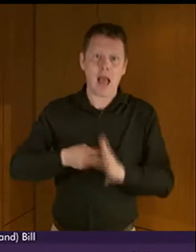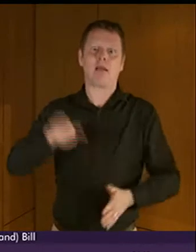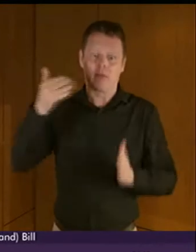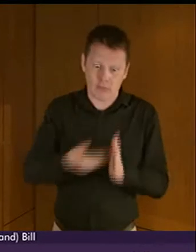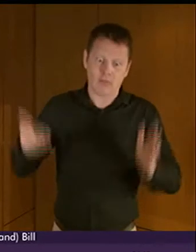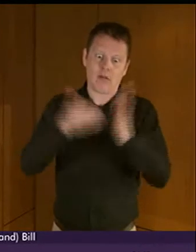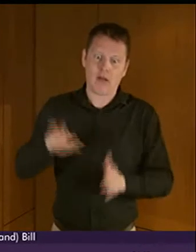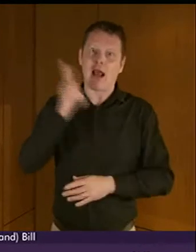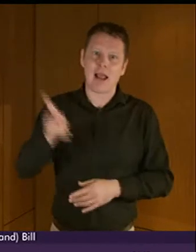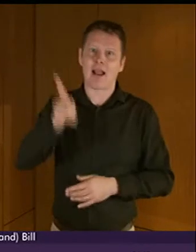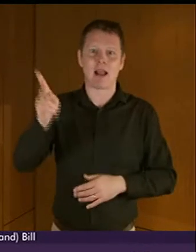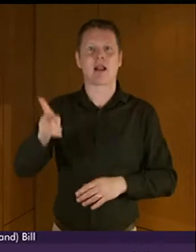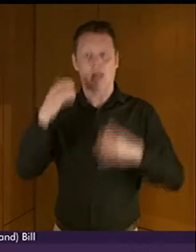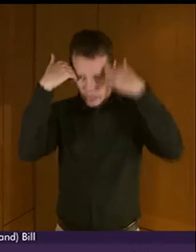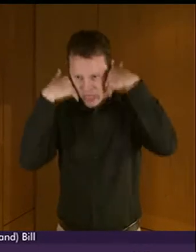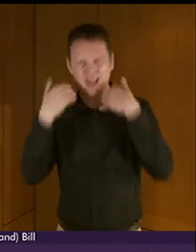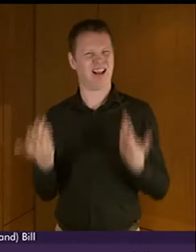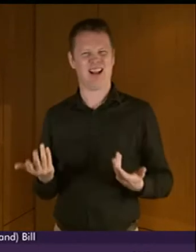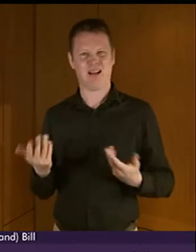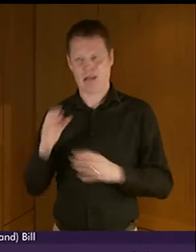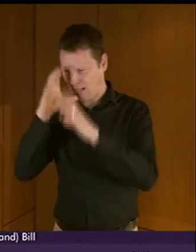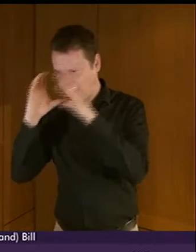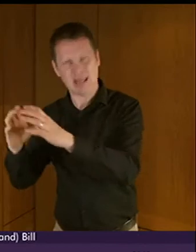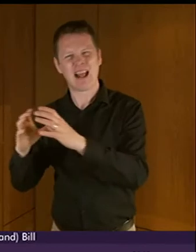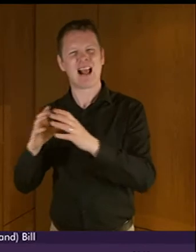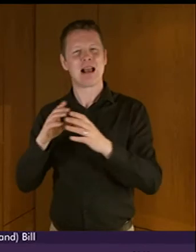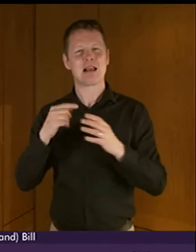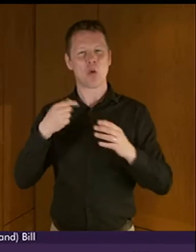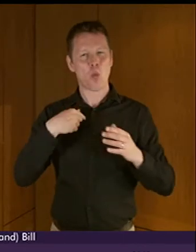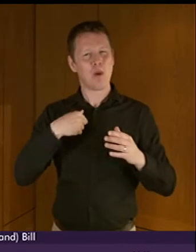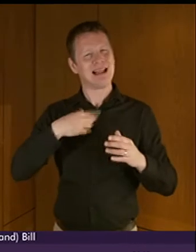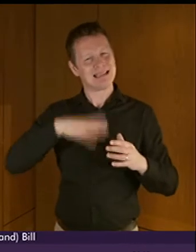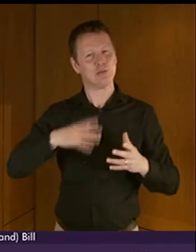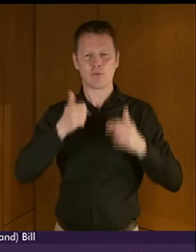and we have to have a debate about what the best length of that cycle is.